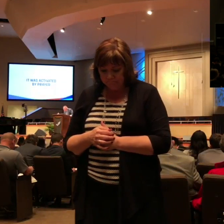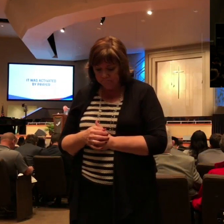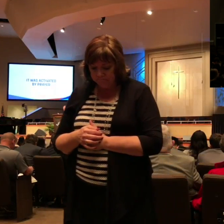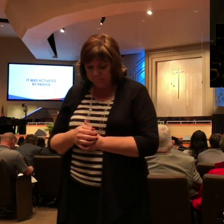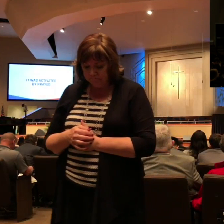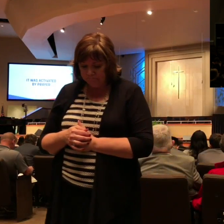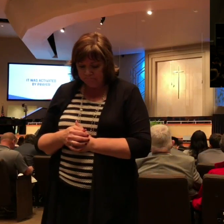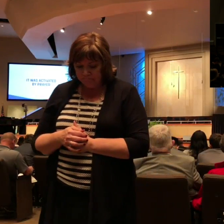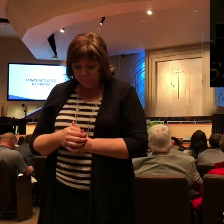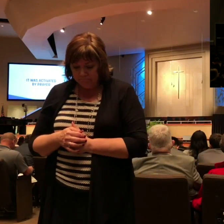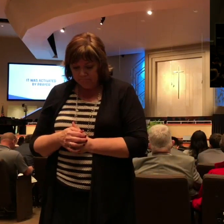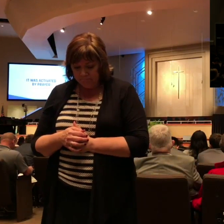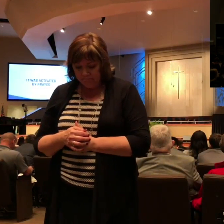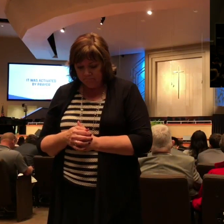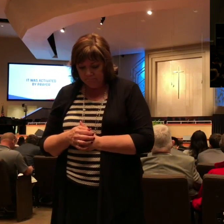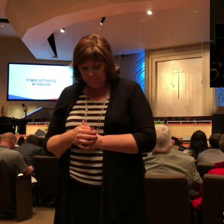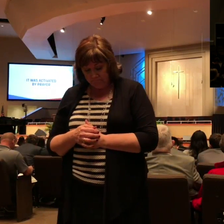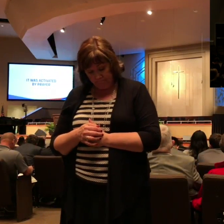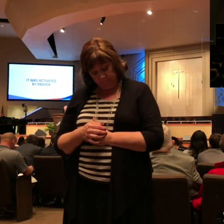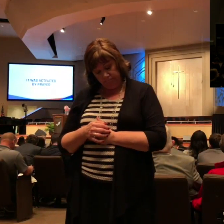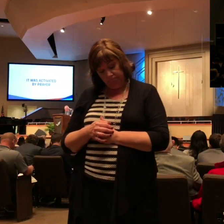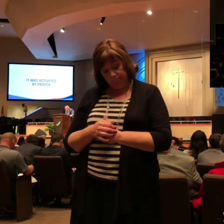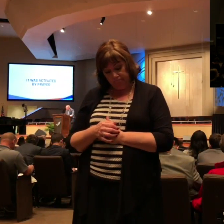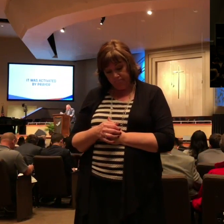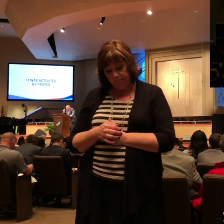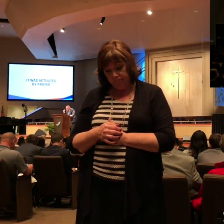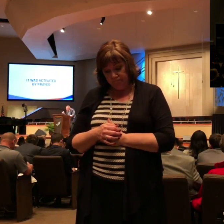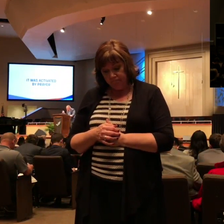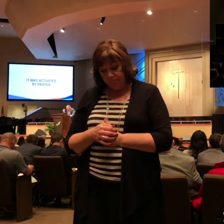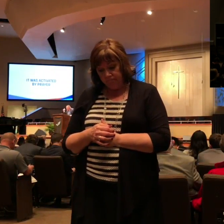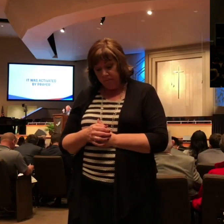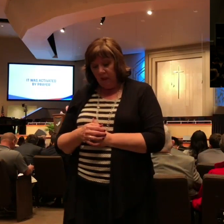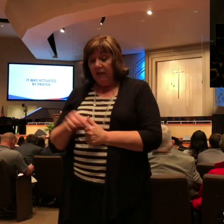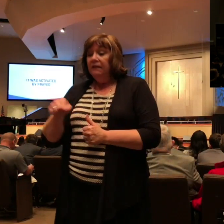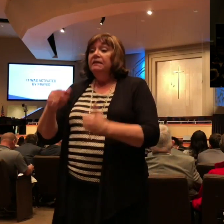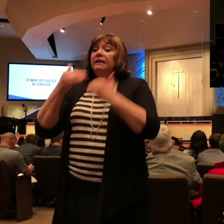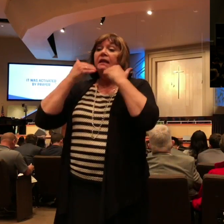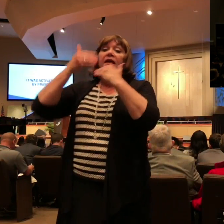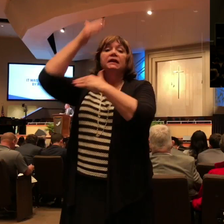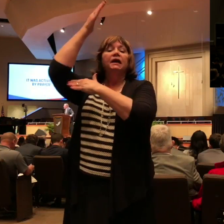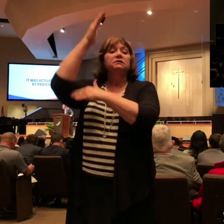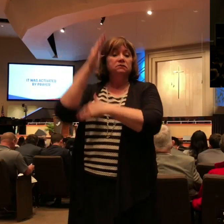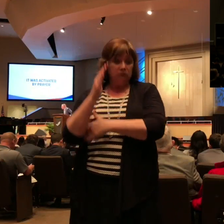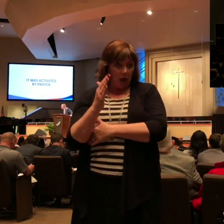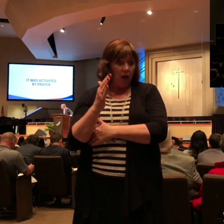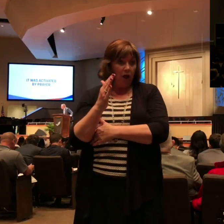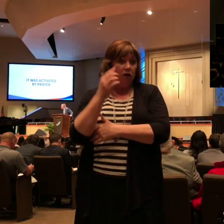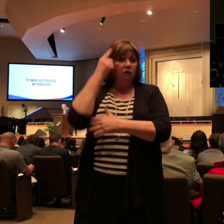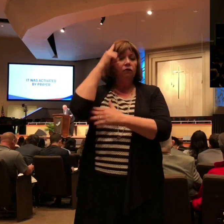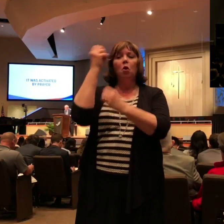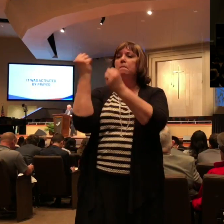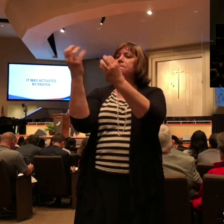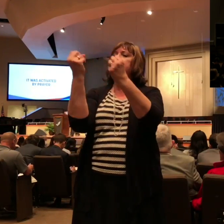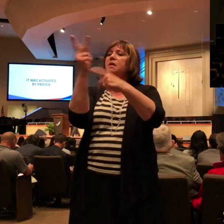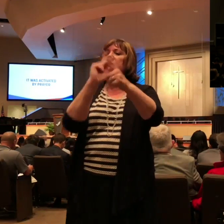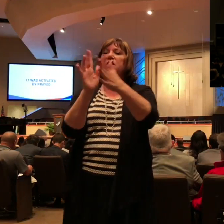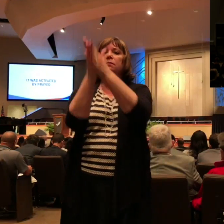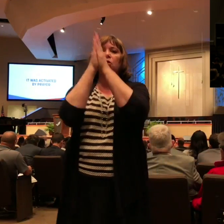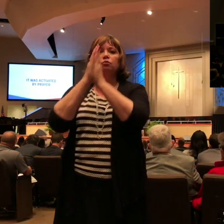us that for the gift bestowed upon us by the means of many persons, thanks may be given by many on our behalf. Paul said, listen, I